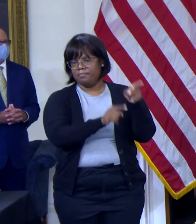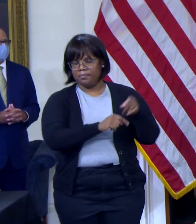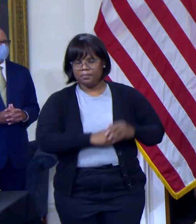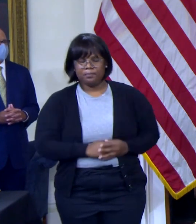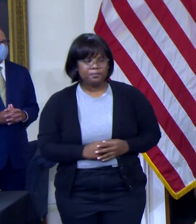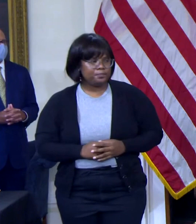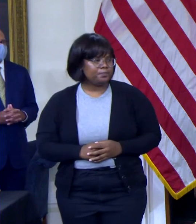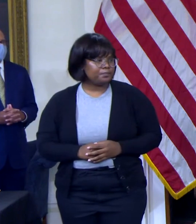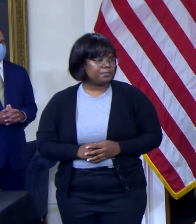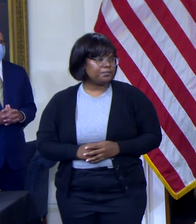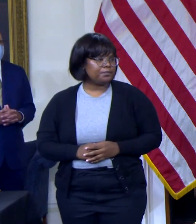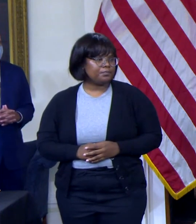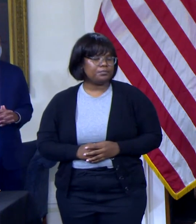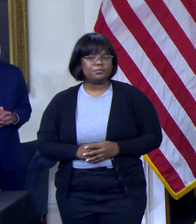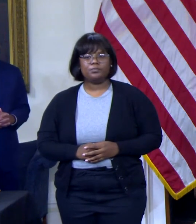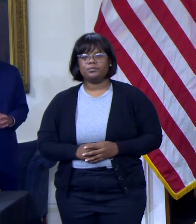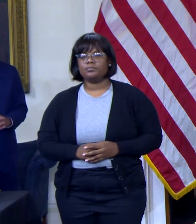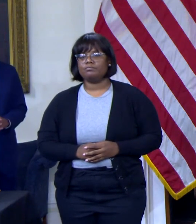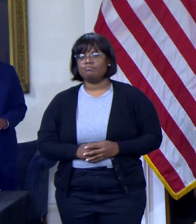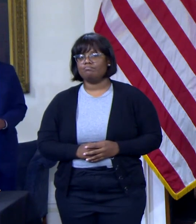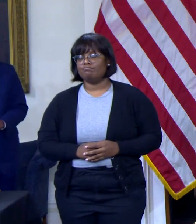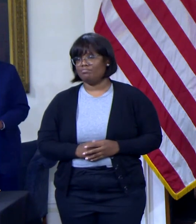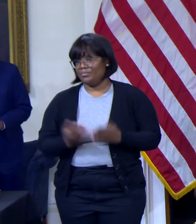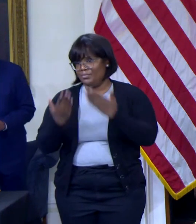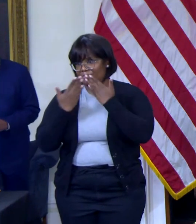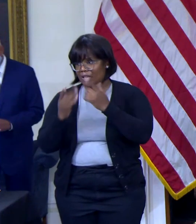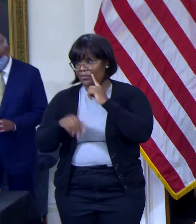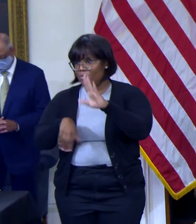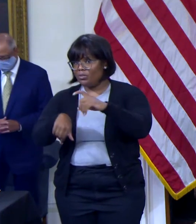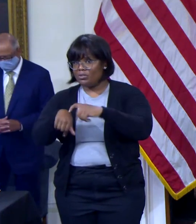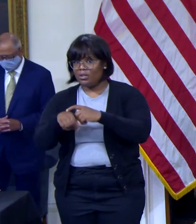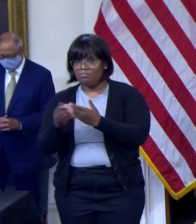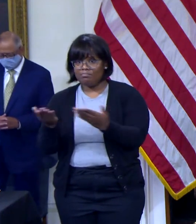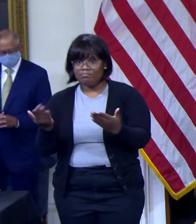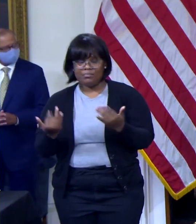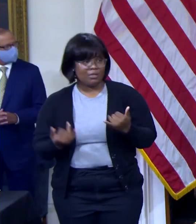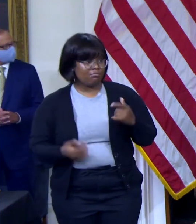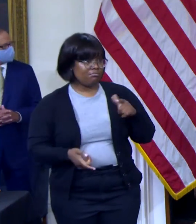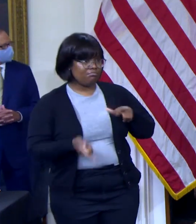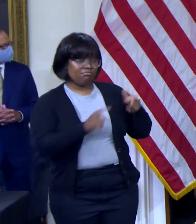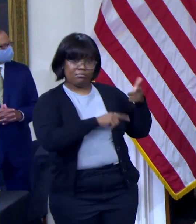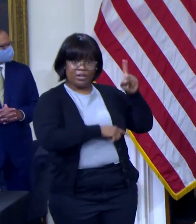additional resources for you. I thank you for your time and turn it back over to Governor Hogan.